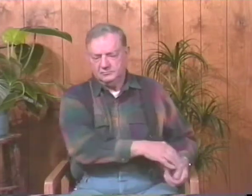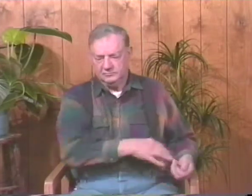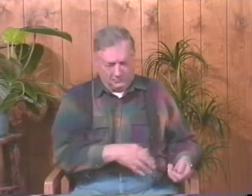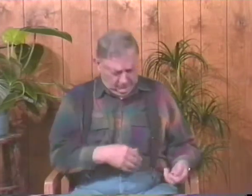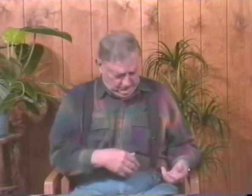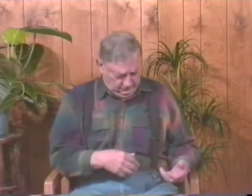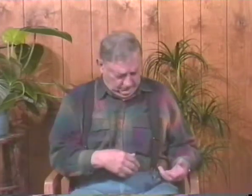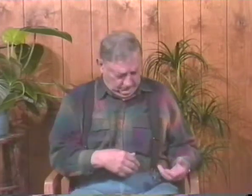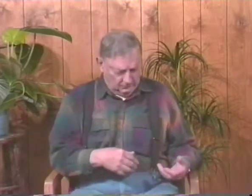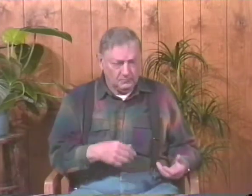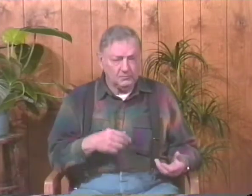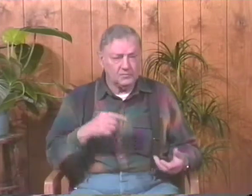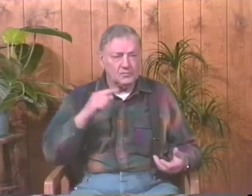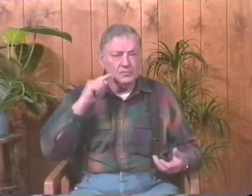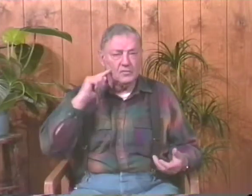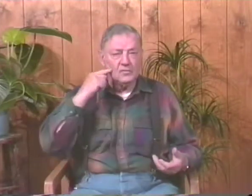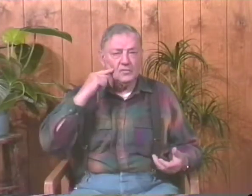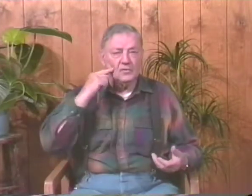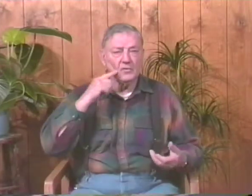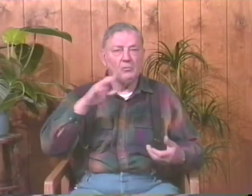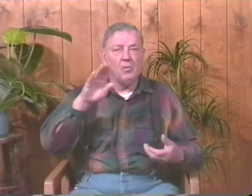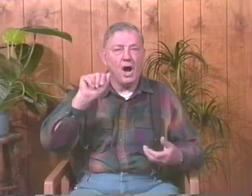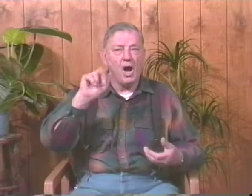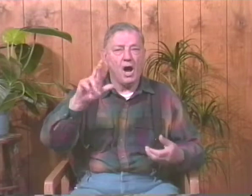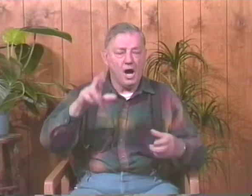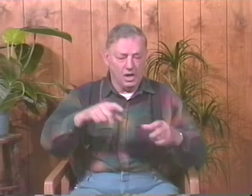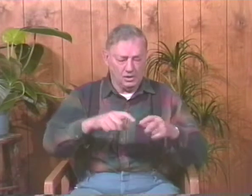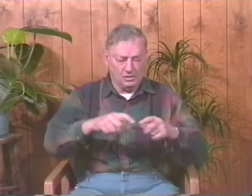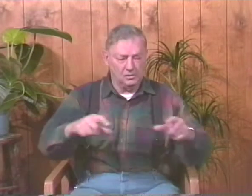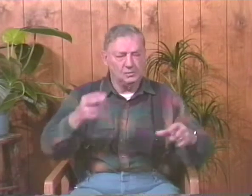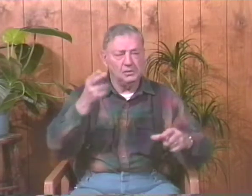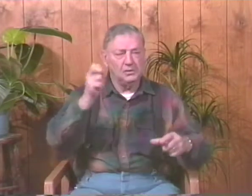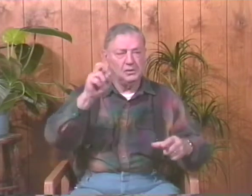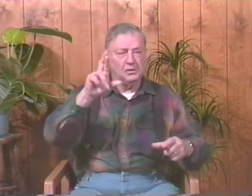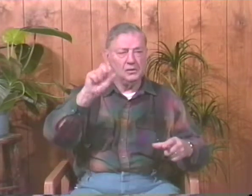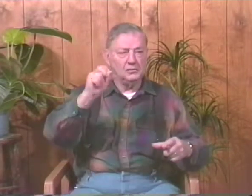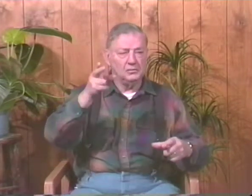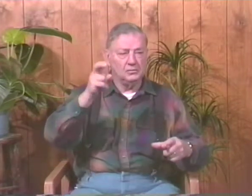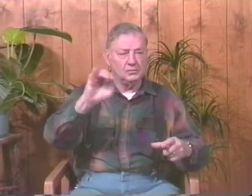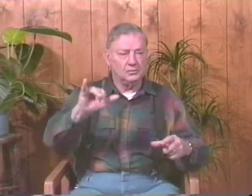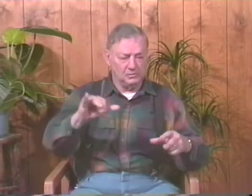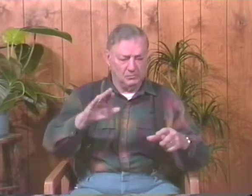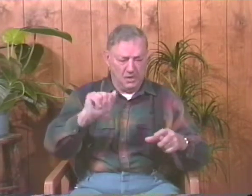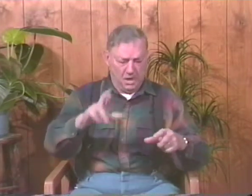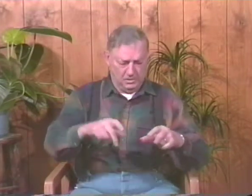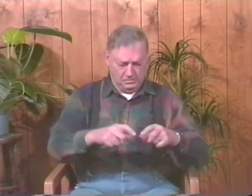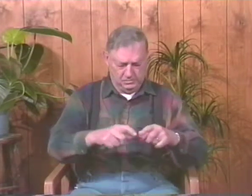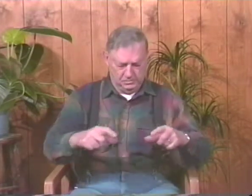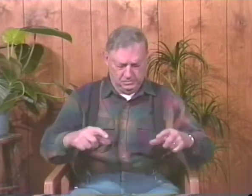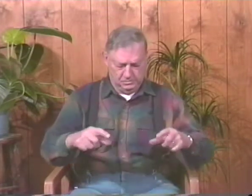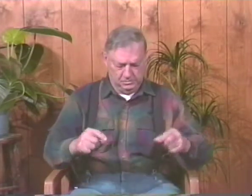shoulder or grab me on the hand or something. And here came a candy bar. It was a Hershey's candy bar.